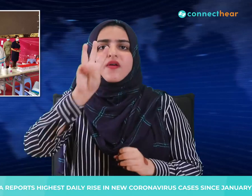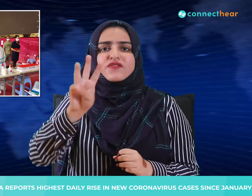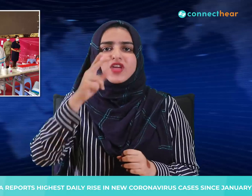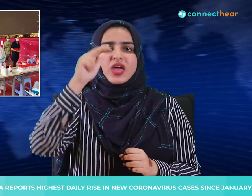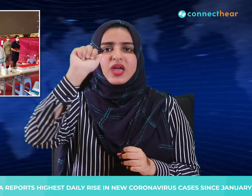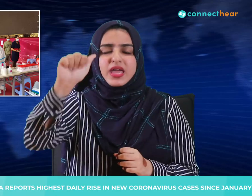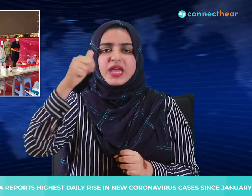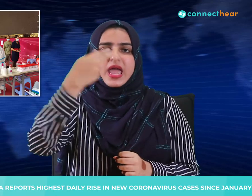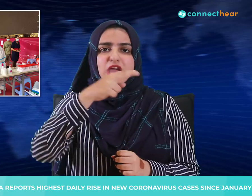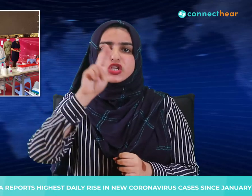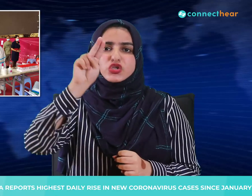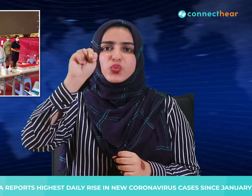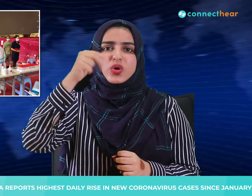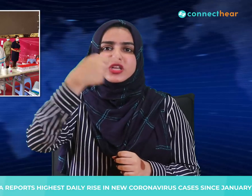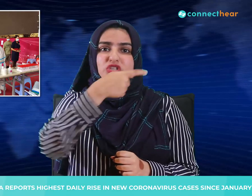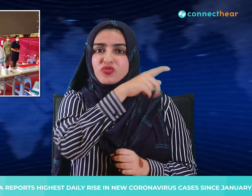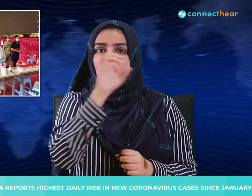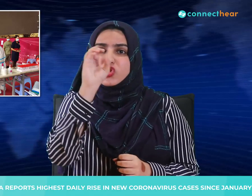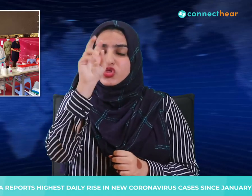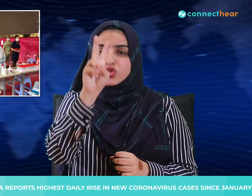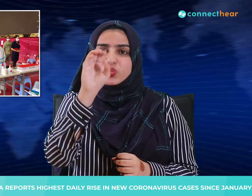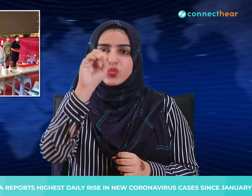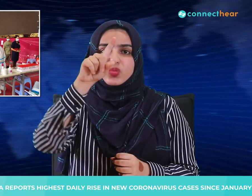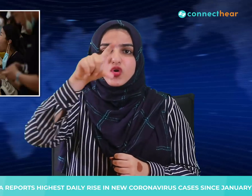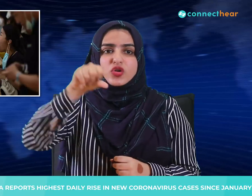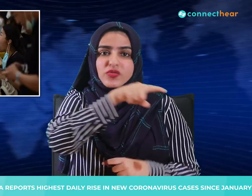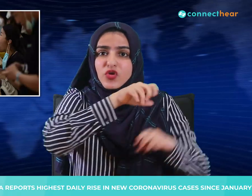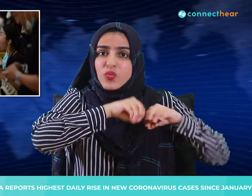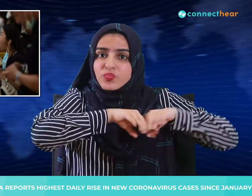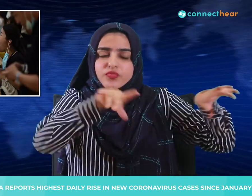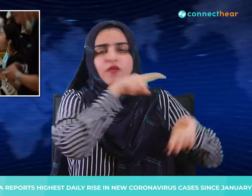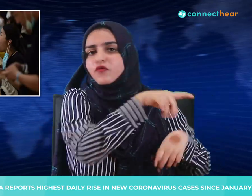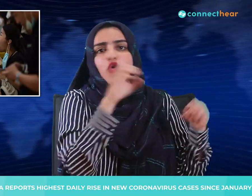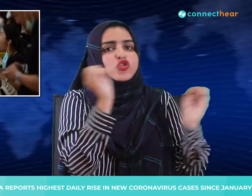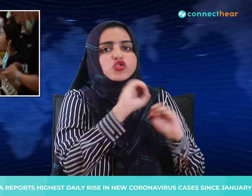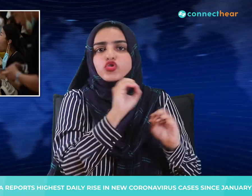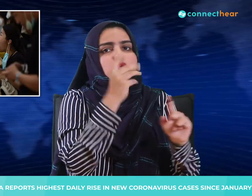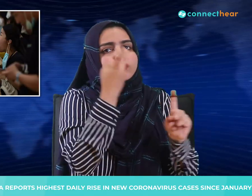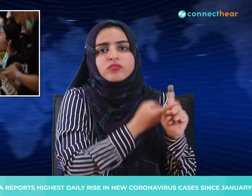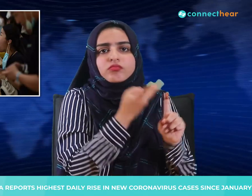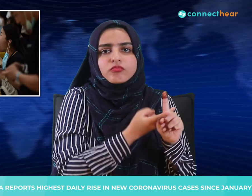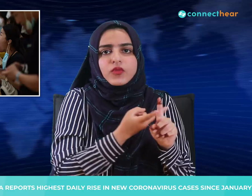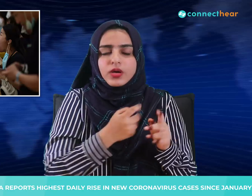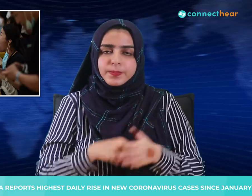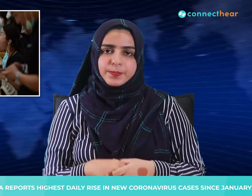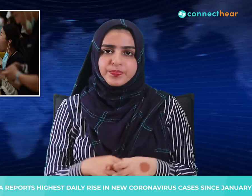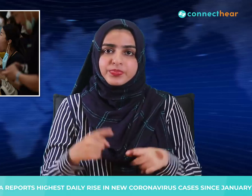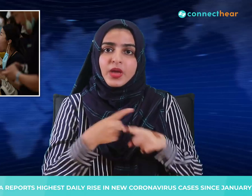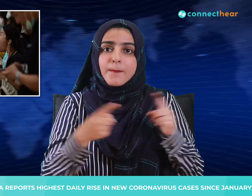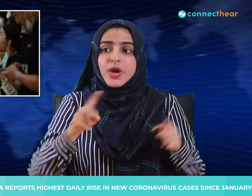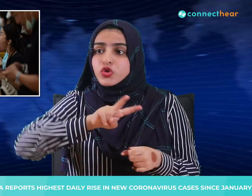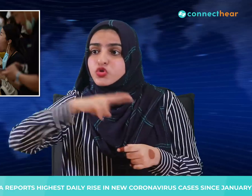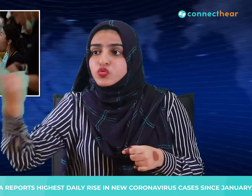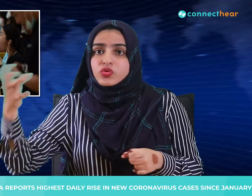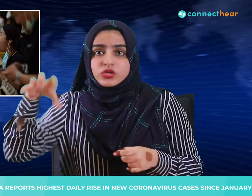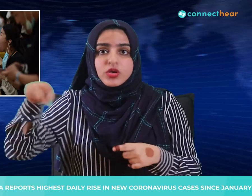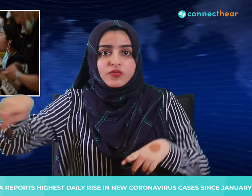Wuhan in late 2019. It locks down cities and mass tests whenever small clusters appear.